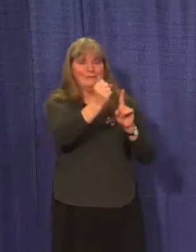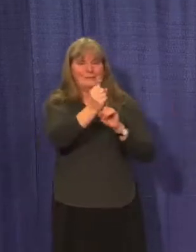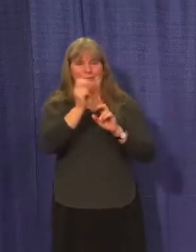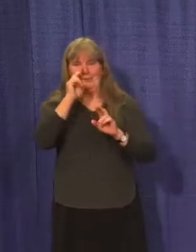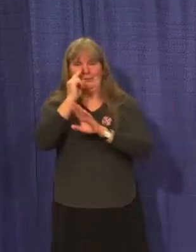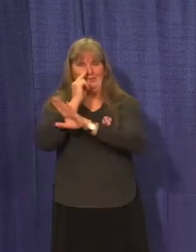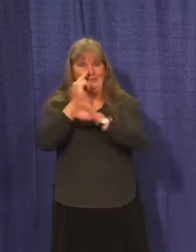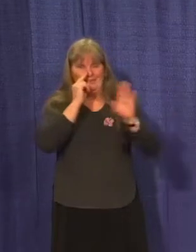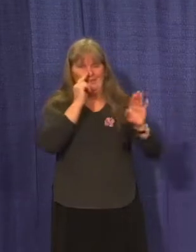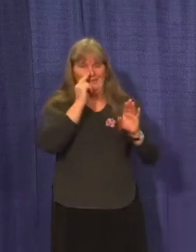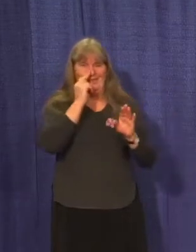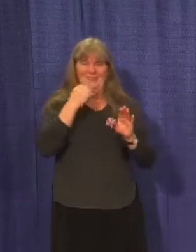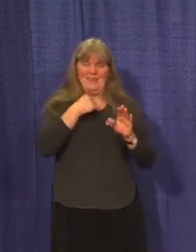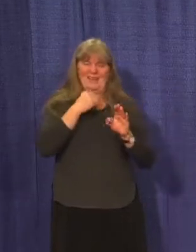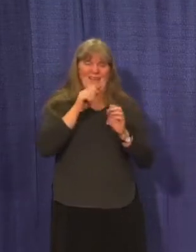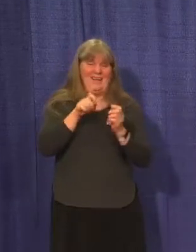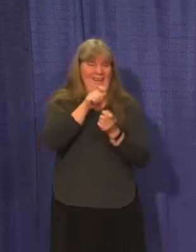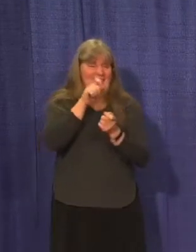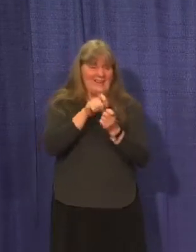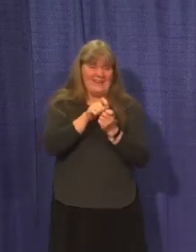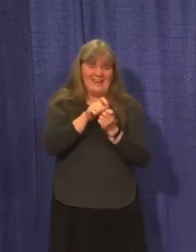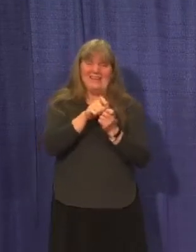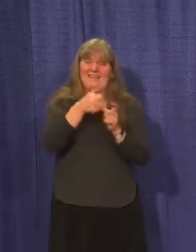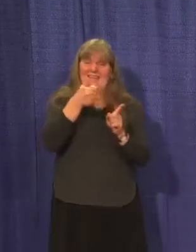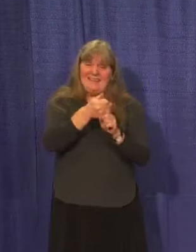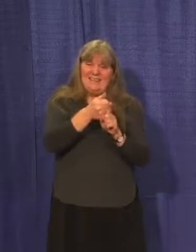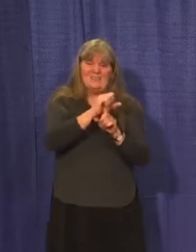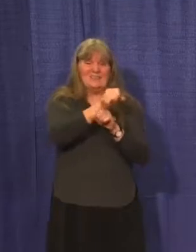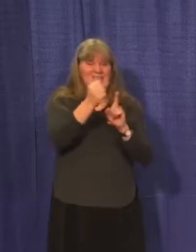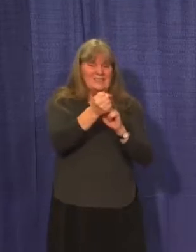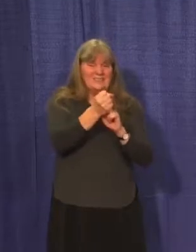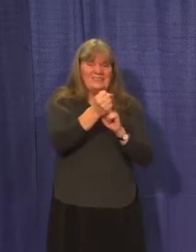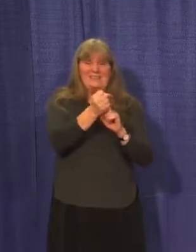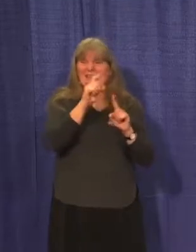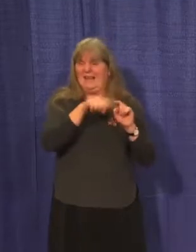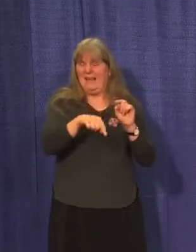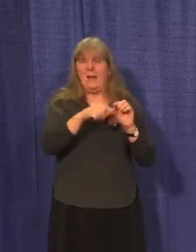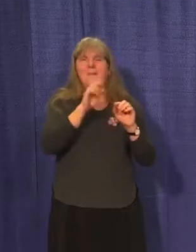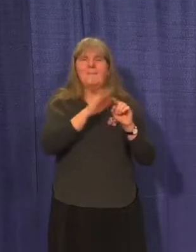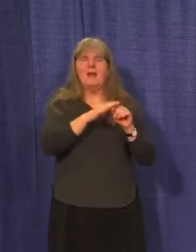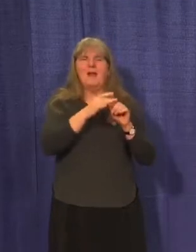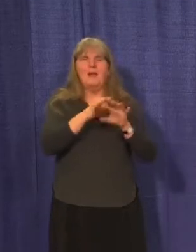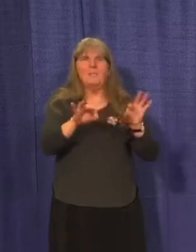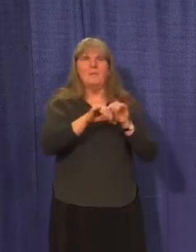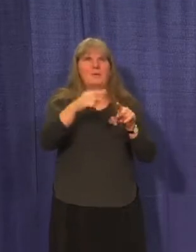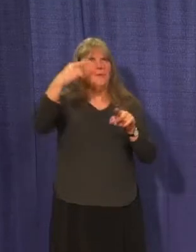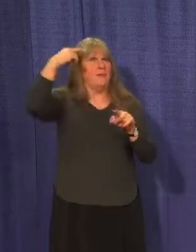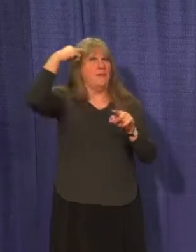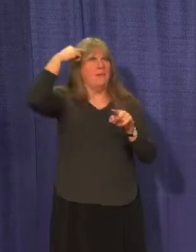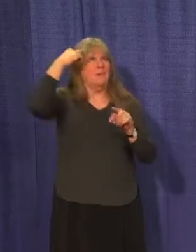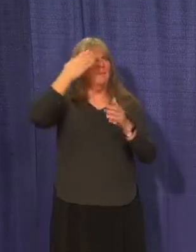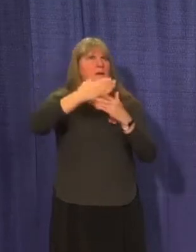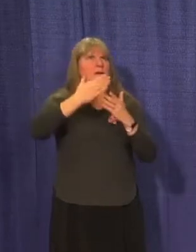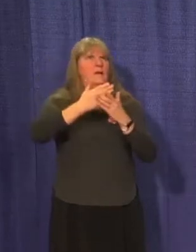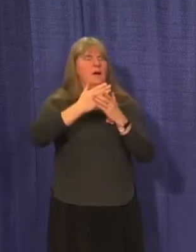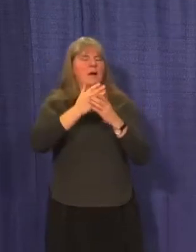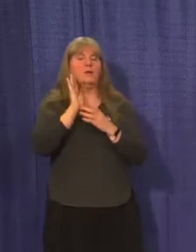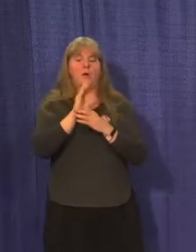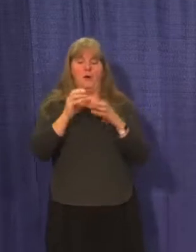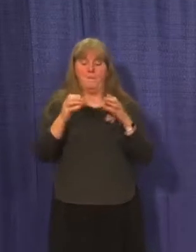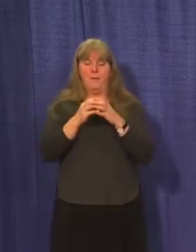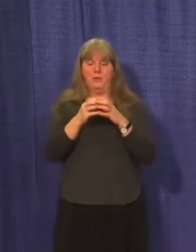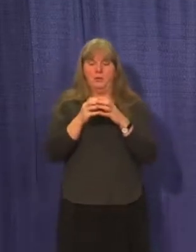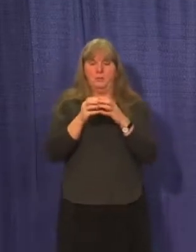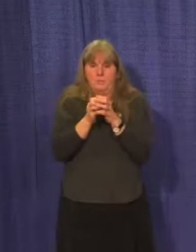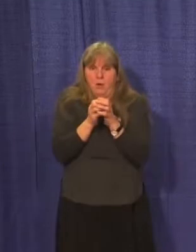we can't cover every scenario, but please use common sense and keep in mind your goal is to keep your bubble small